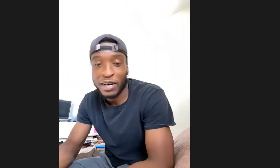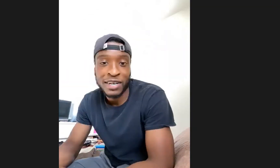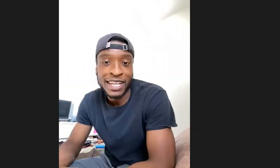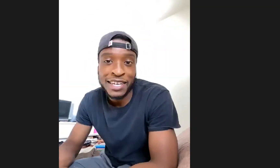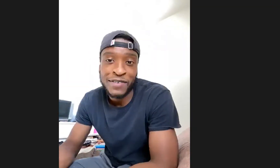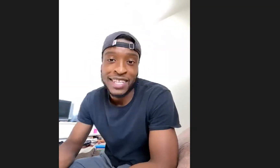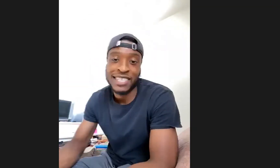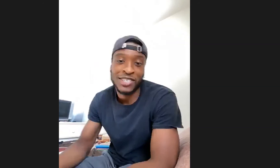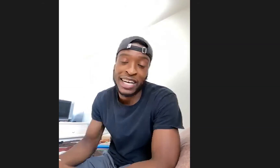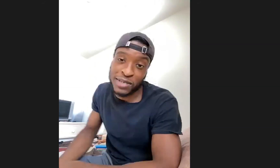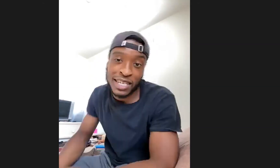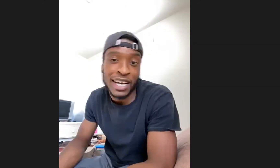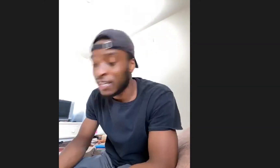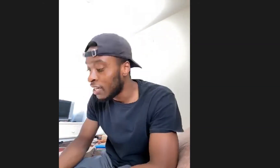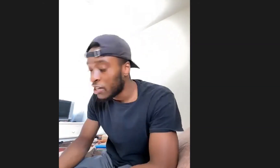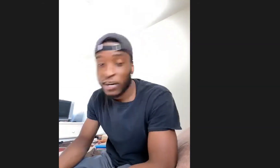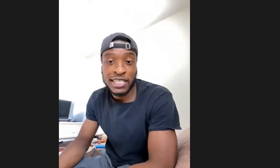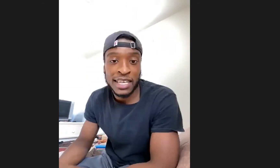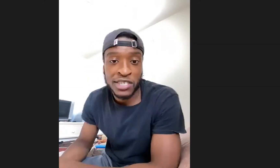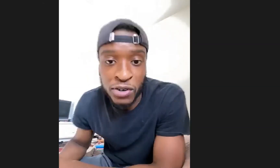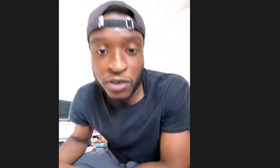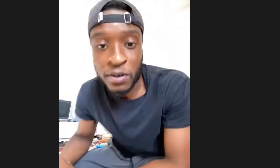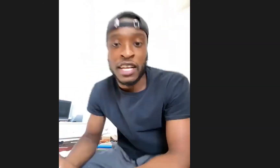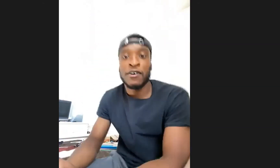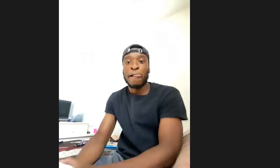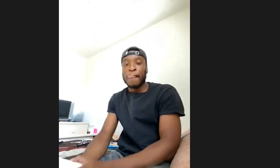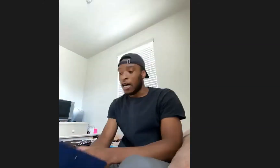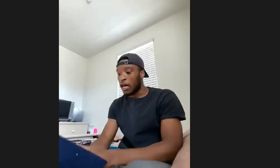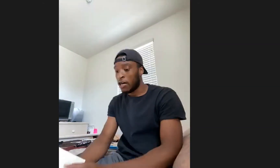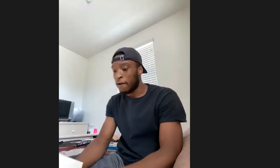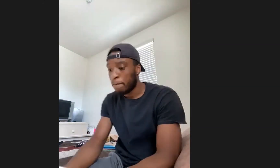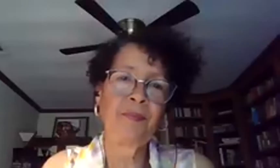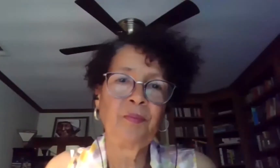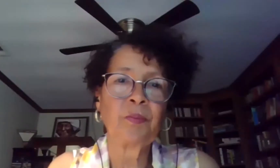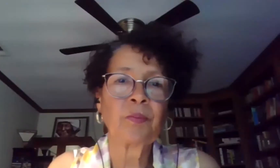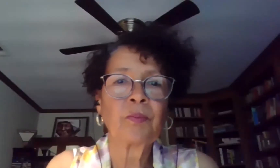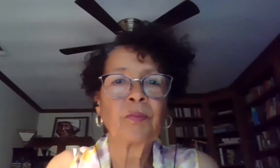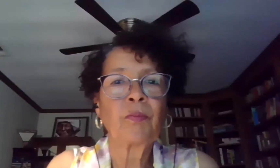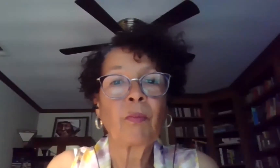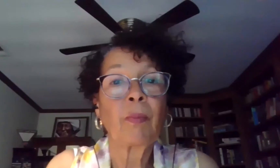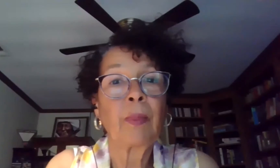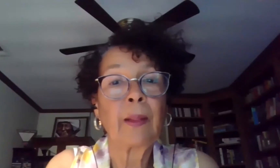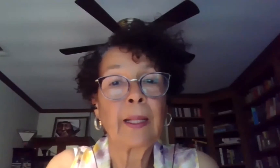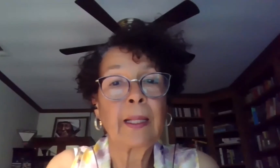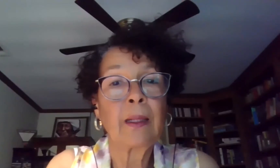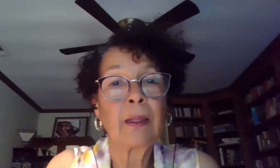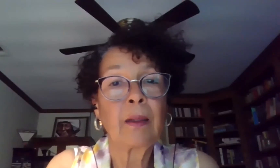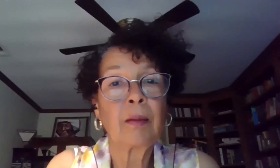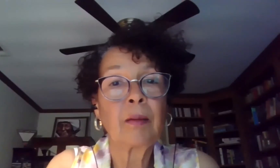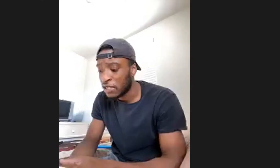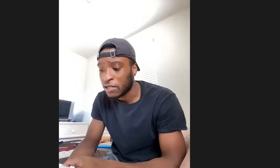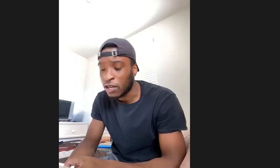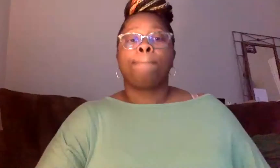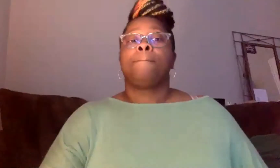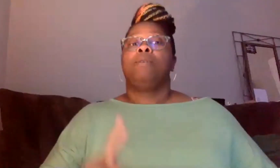helping around with a lot of different things. guys know it's a lot of crazy things going on right now. Mm-hmm. Firstly, I'd just like to piggyback on the